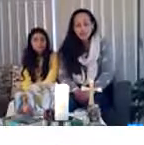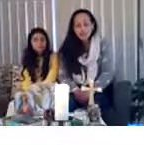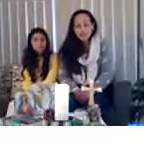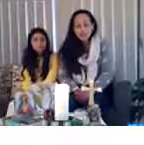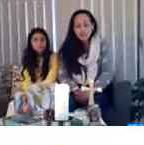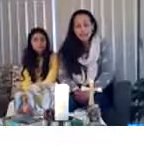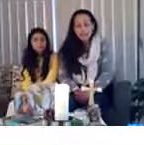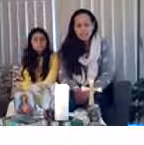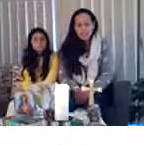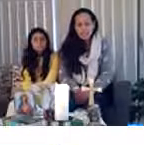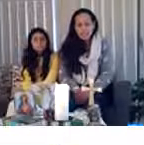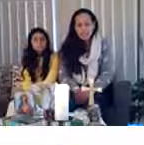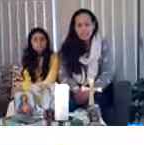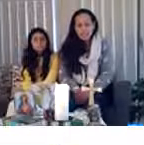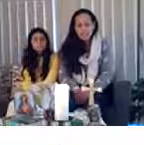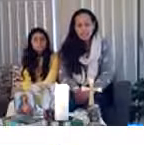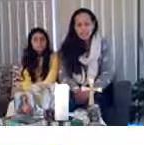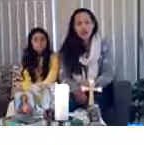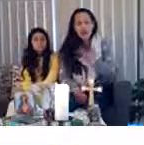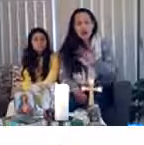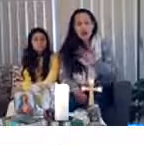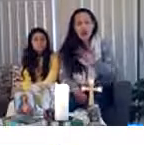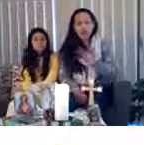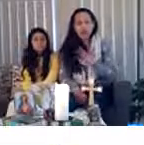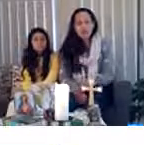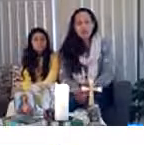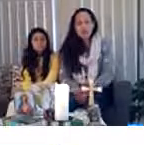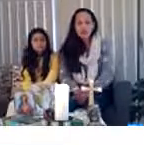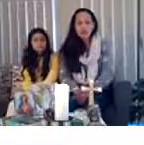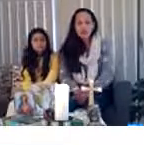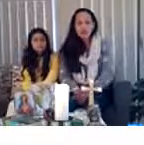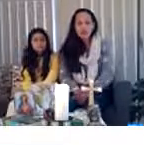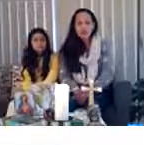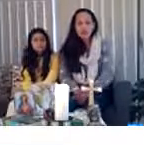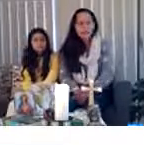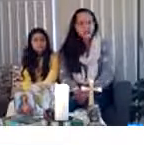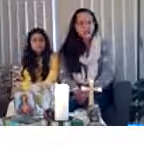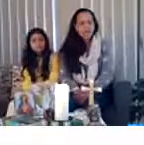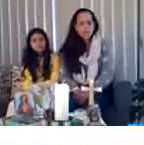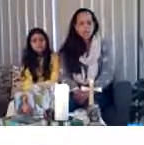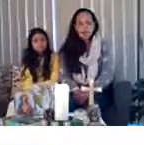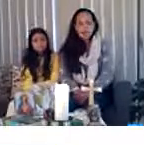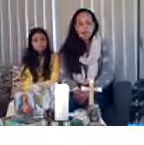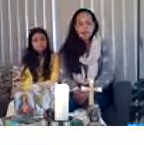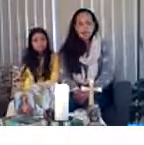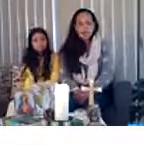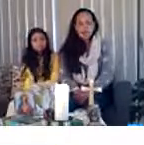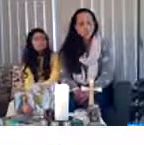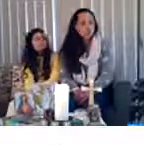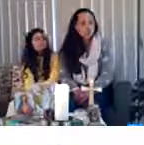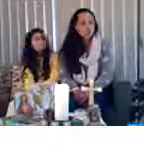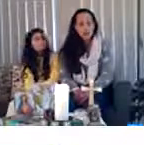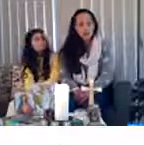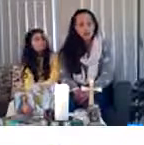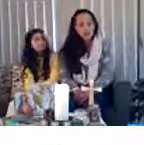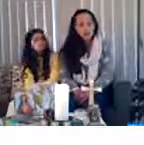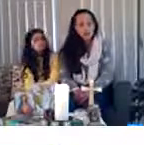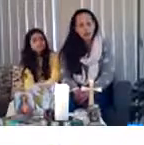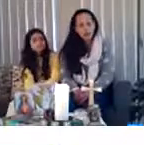Jesus said this, I am the bread of life. Anyone who comes to me will never go hungry.